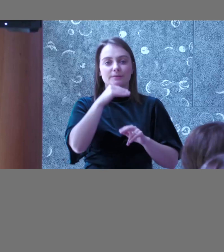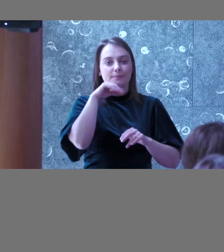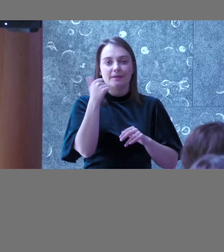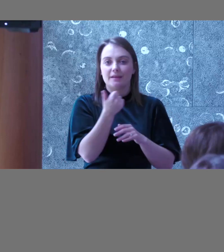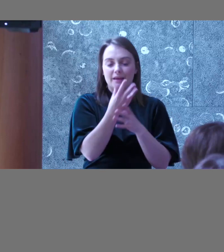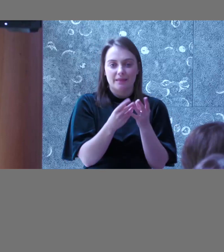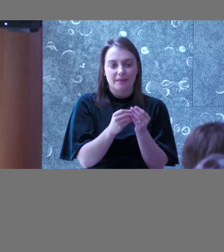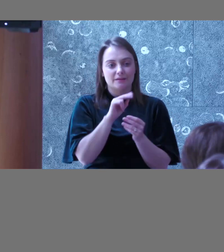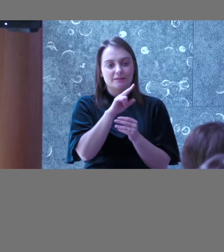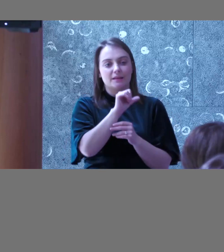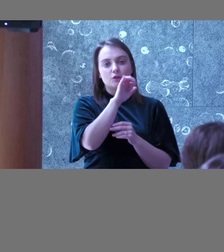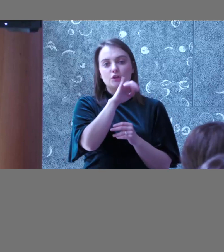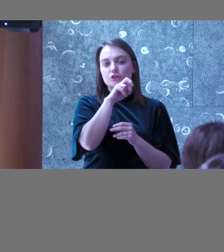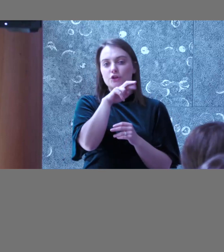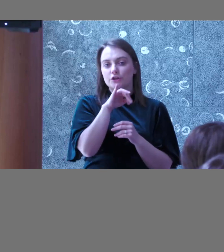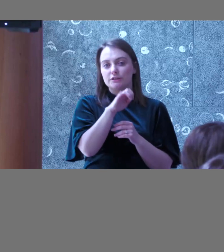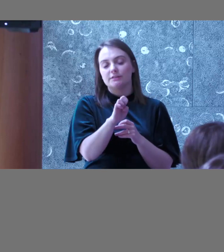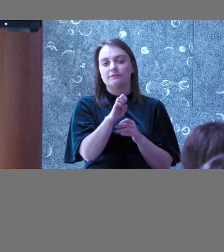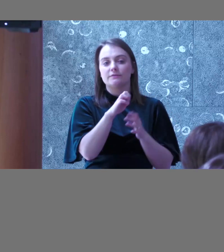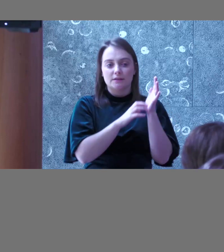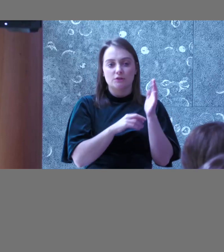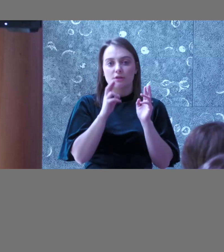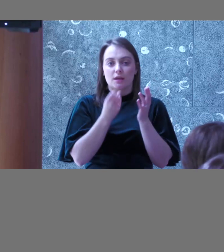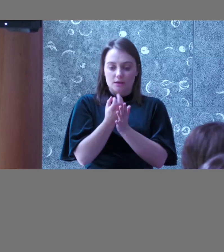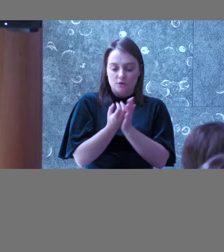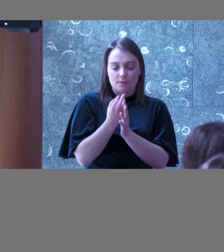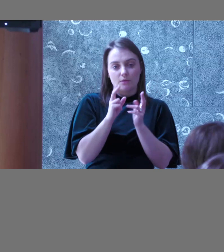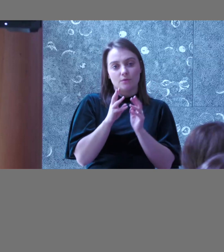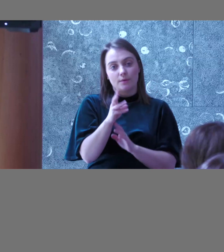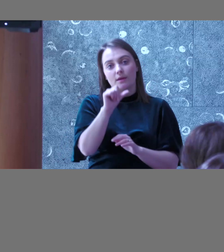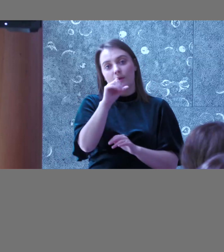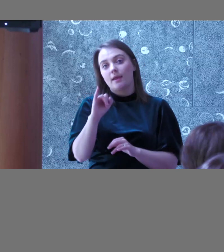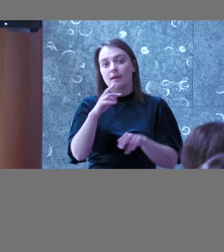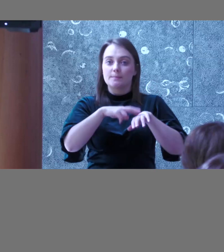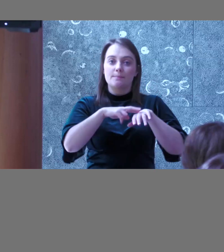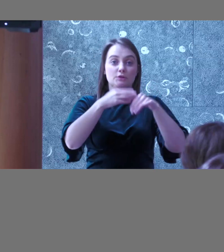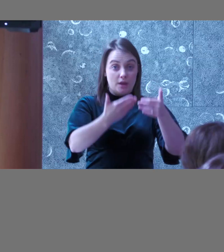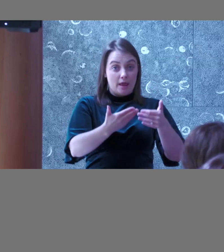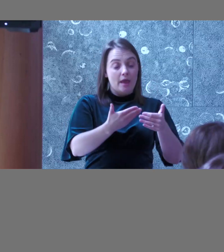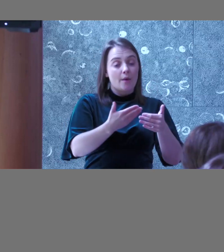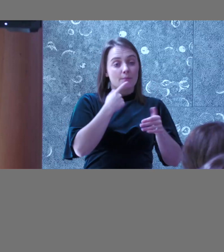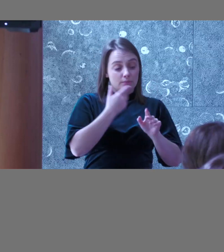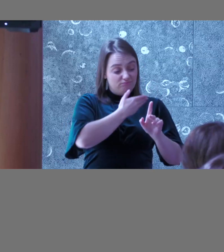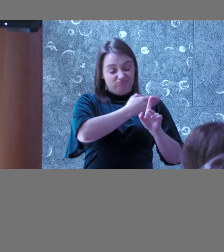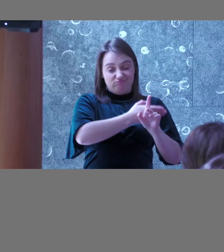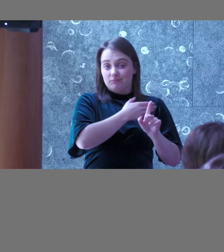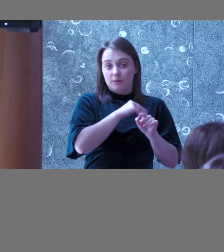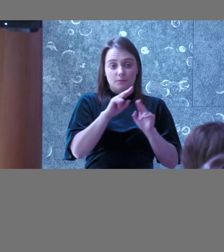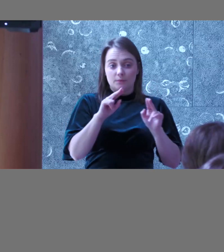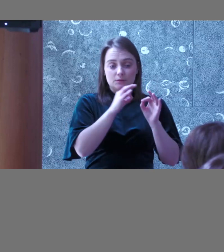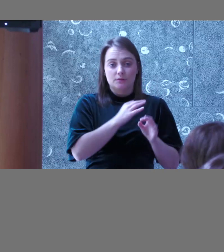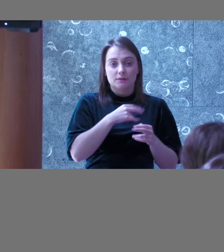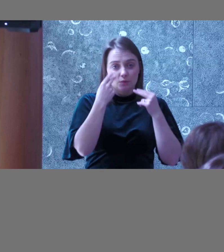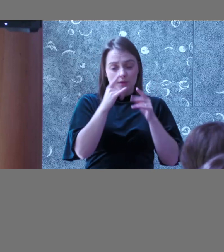alternative text accurately describing the image now that they are getting, AI is getting better in terms of that, but you need that human